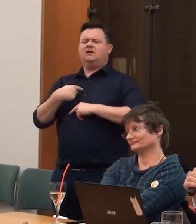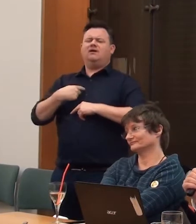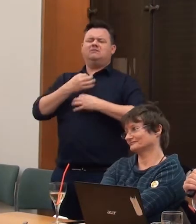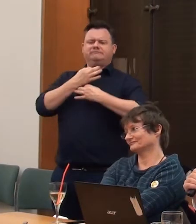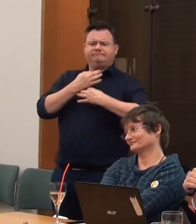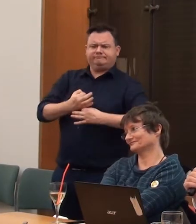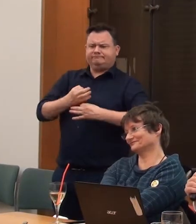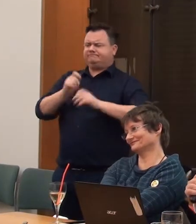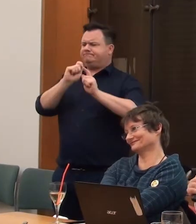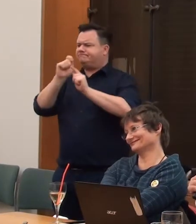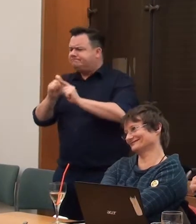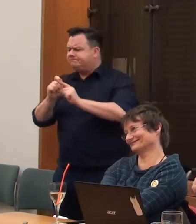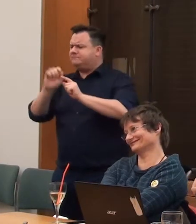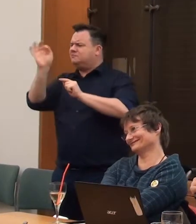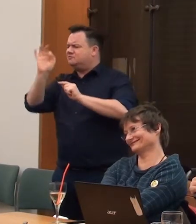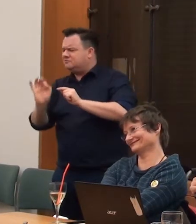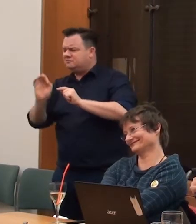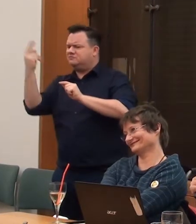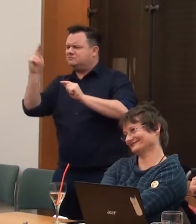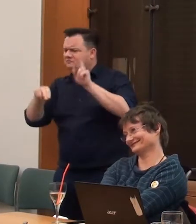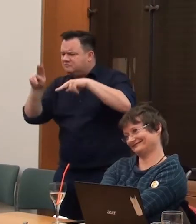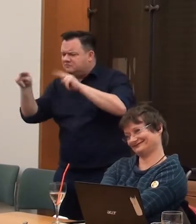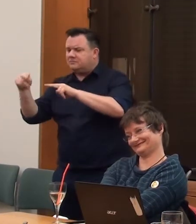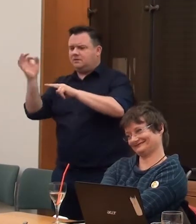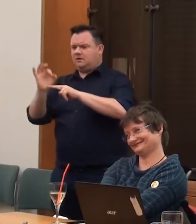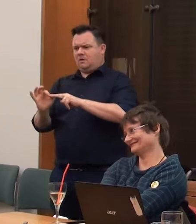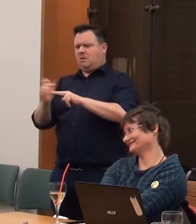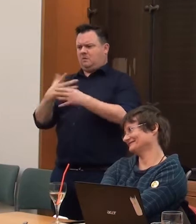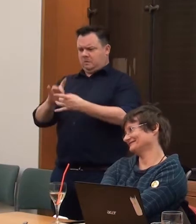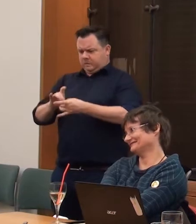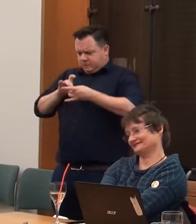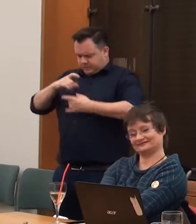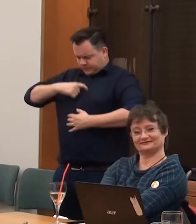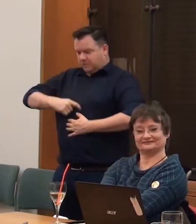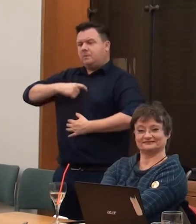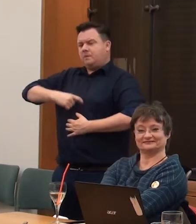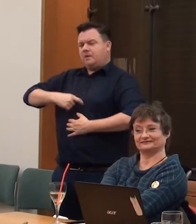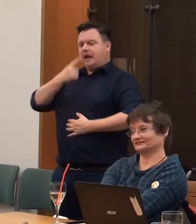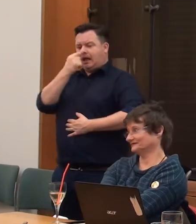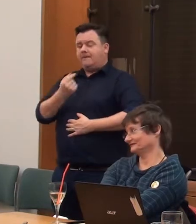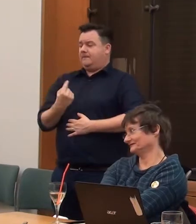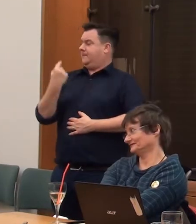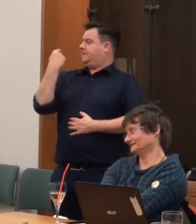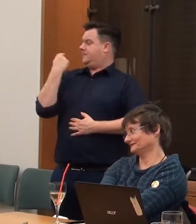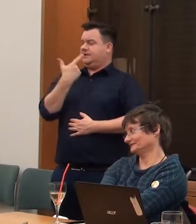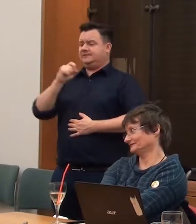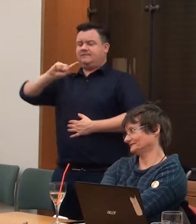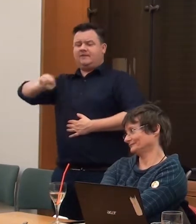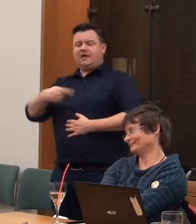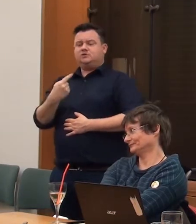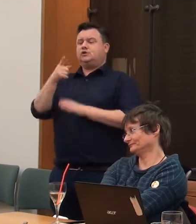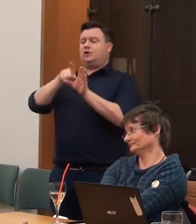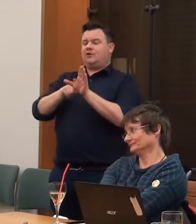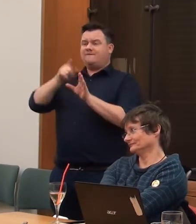paint, carve, sculpt our existence has always been an essential part of being human. You can go back 70,000 years to find the first cave